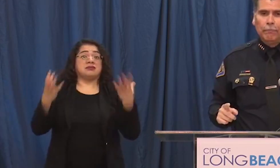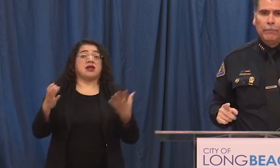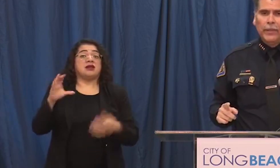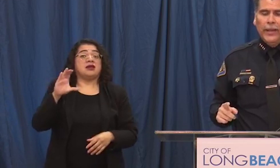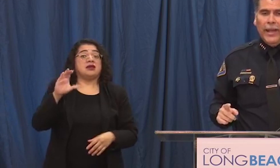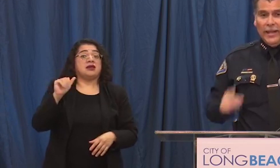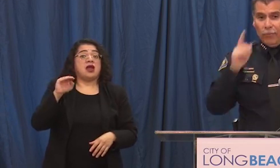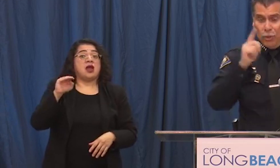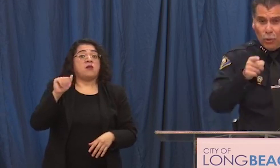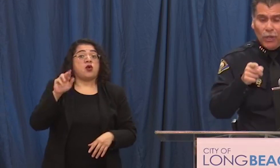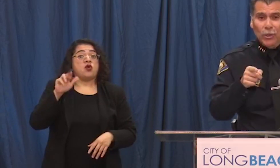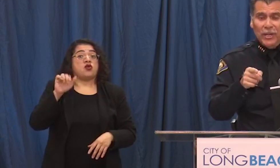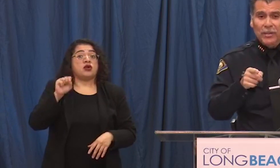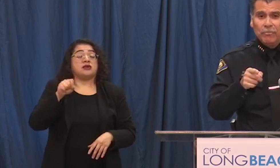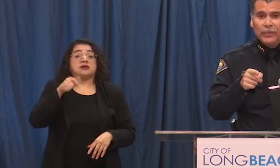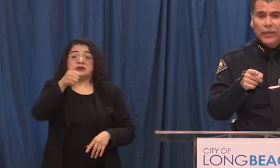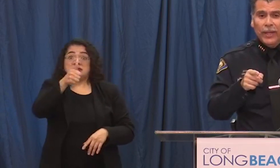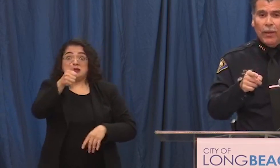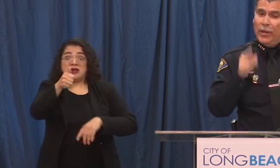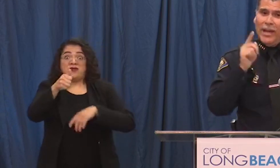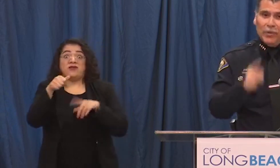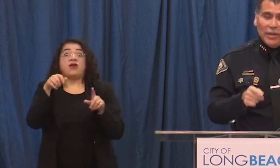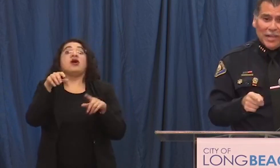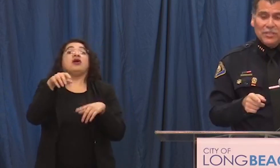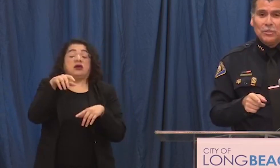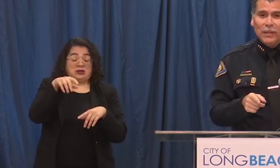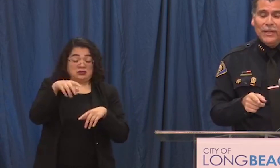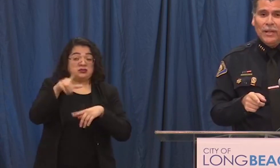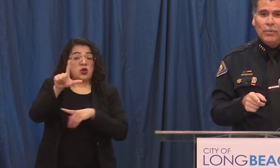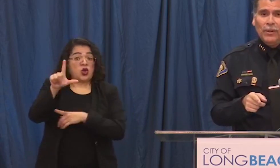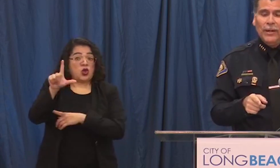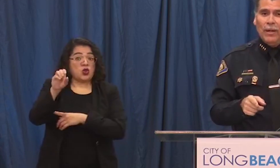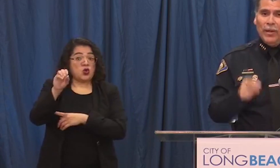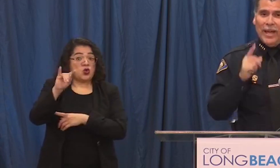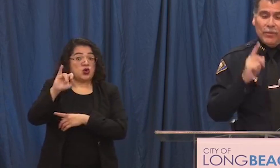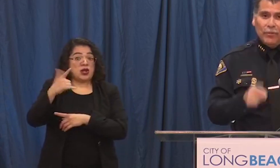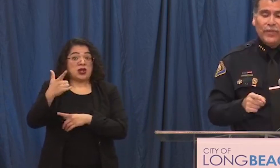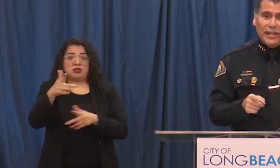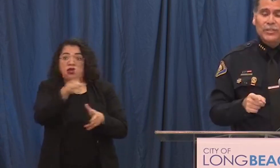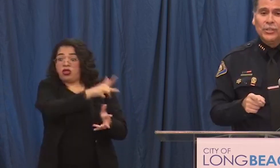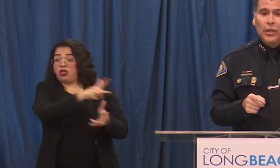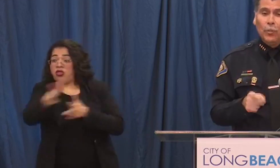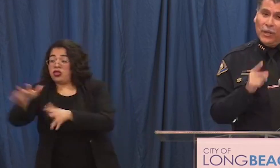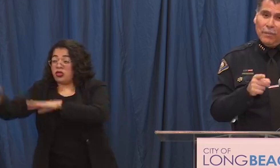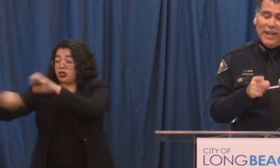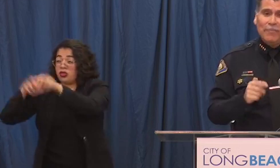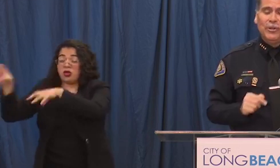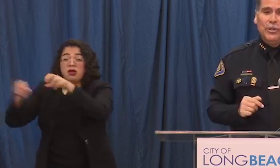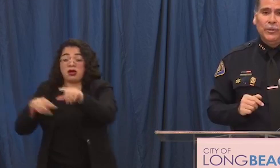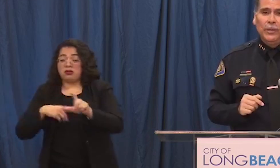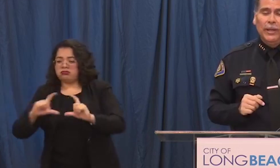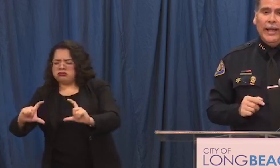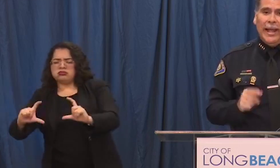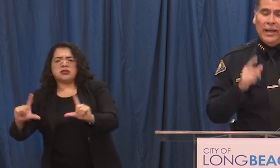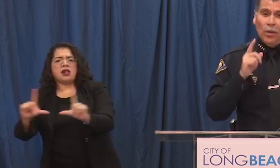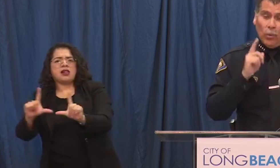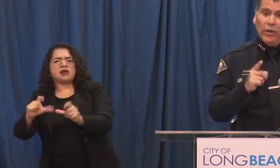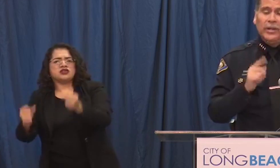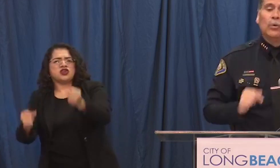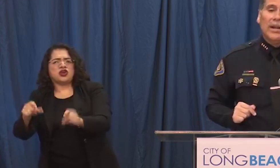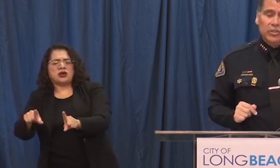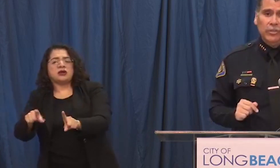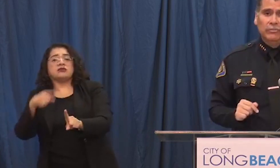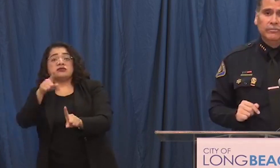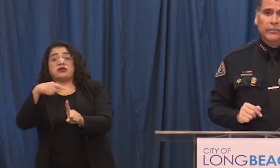out there and if you were looting we have your license plate number and we have your face we're coming after you and